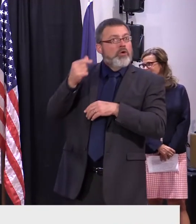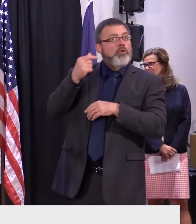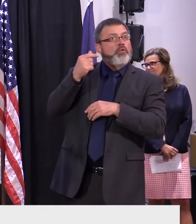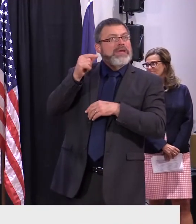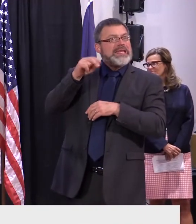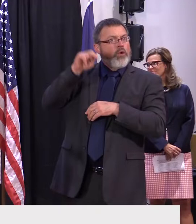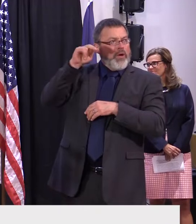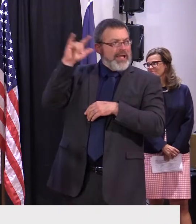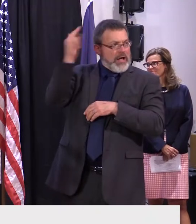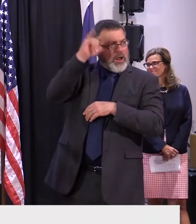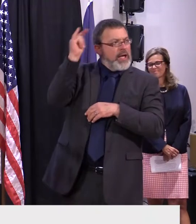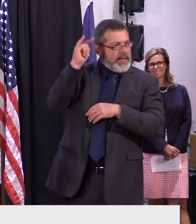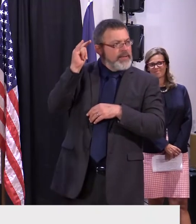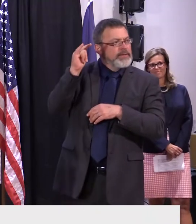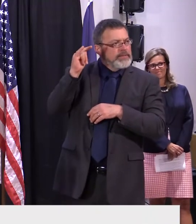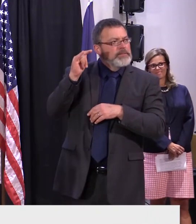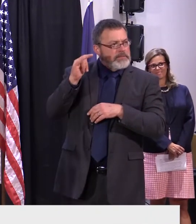BTV,